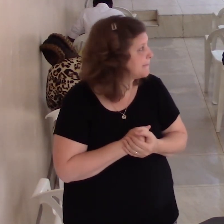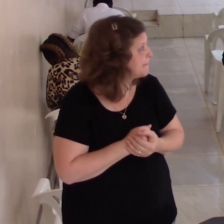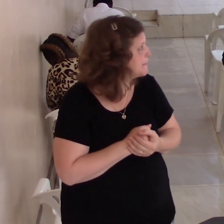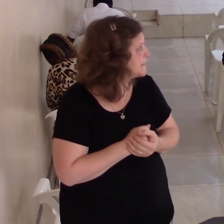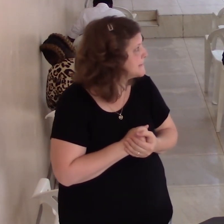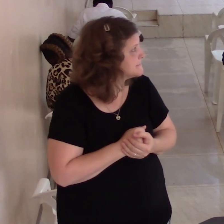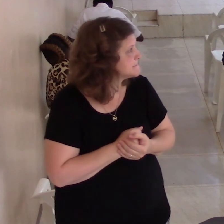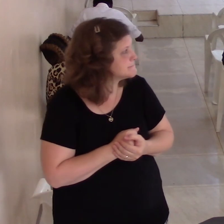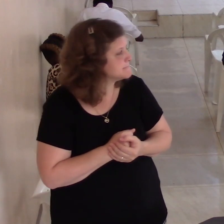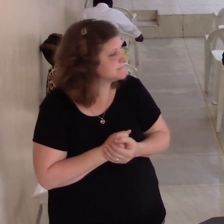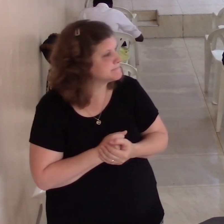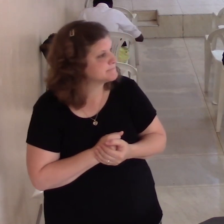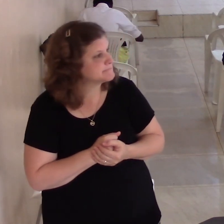who would allow you to your heart today